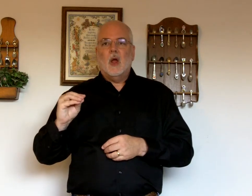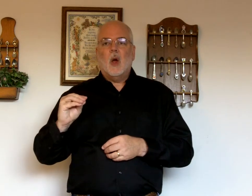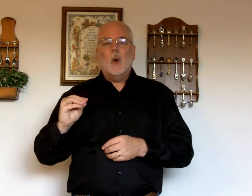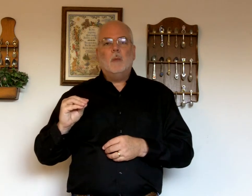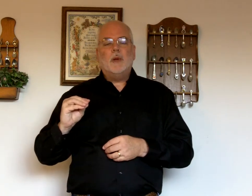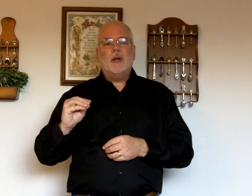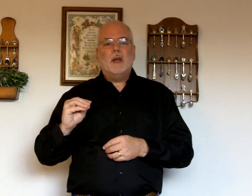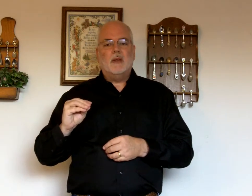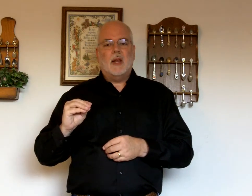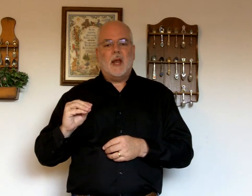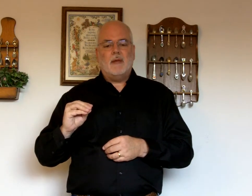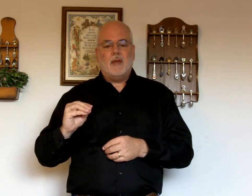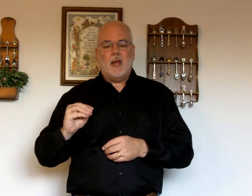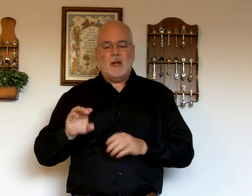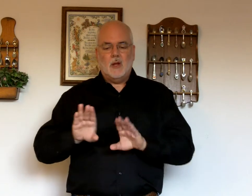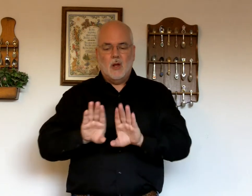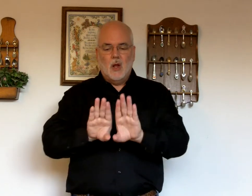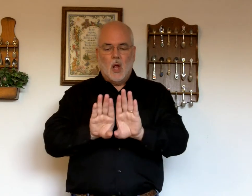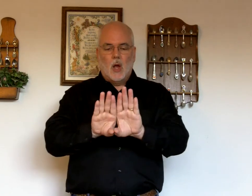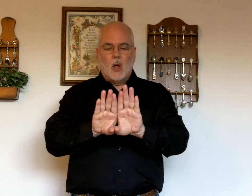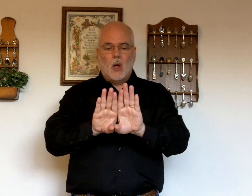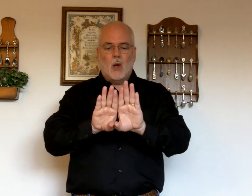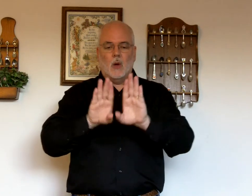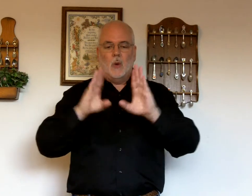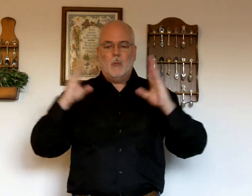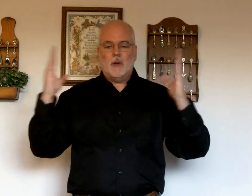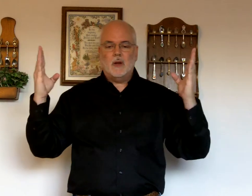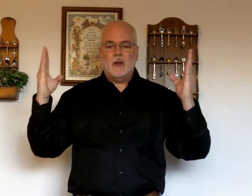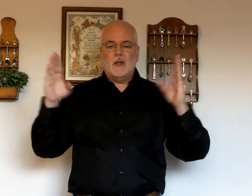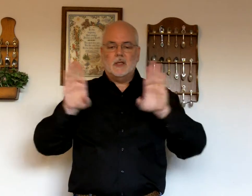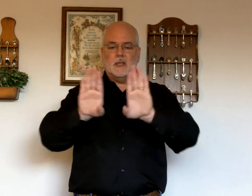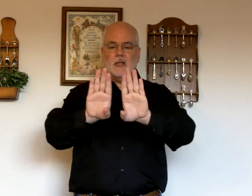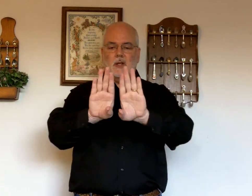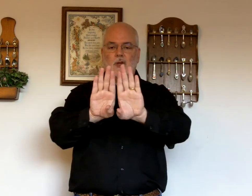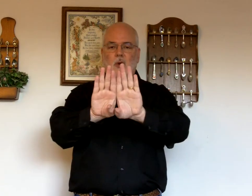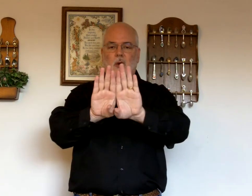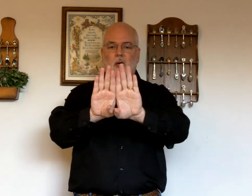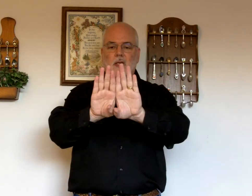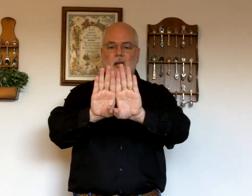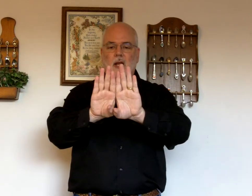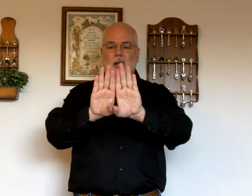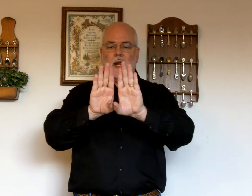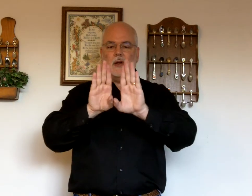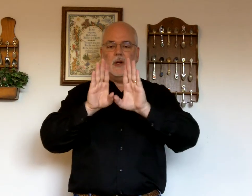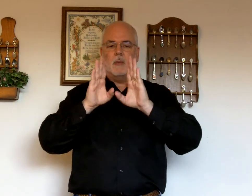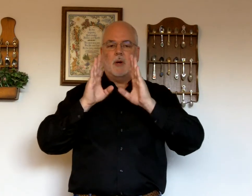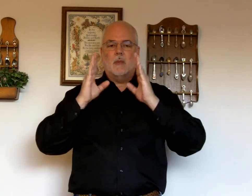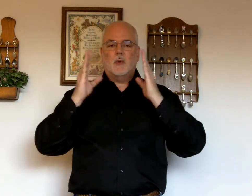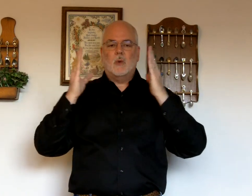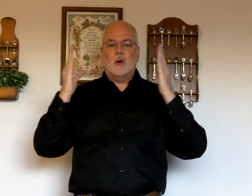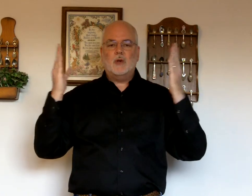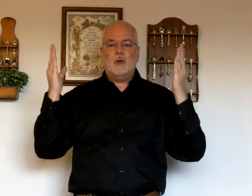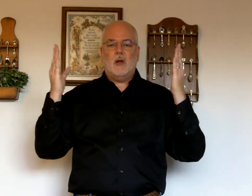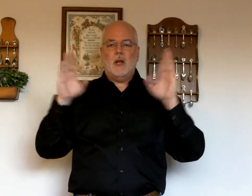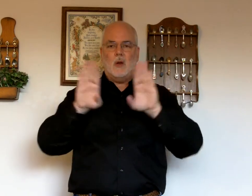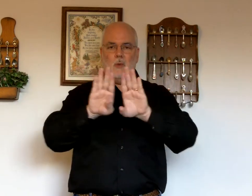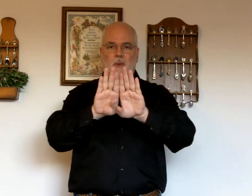open the life gate. Open. This is the doors, and you're going to bring them towards you, and open.